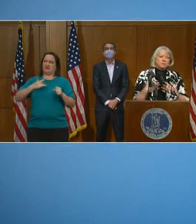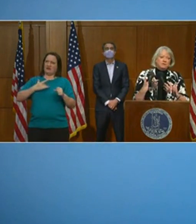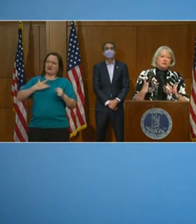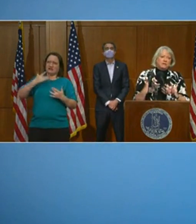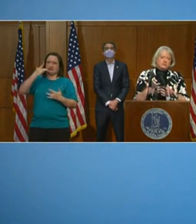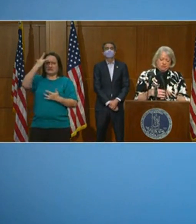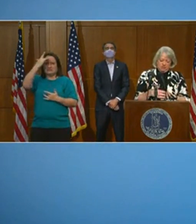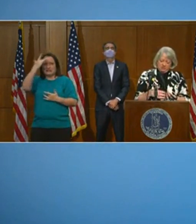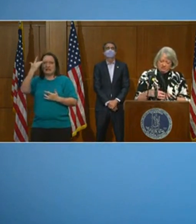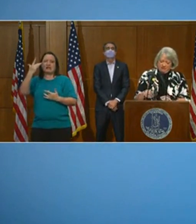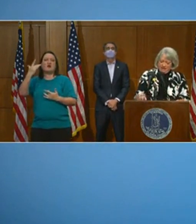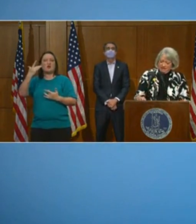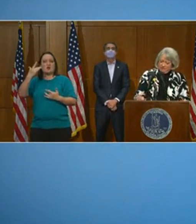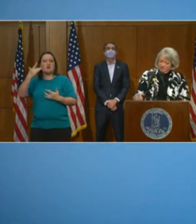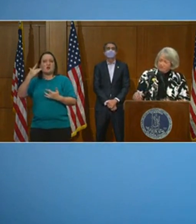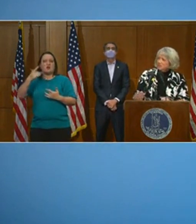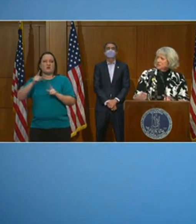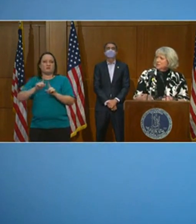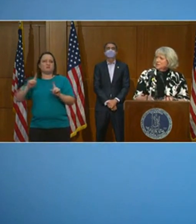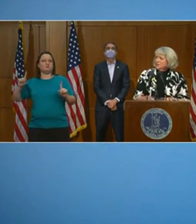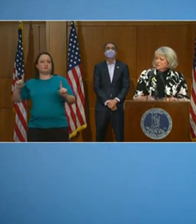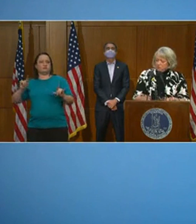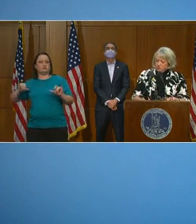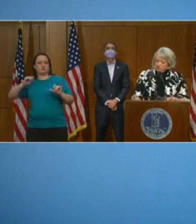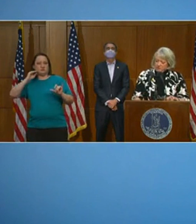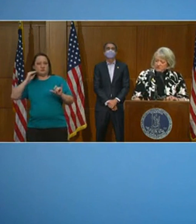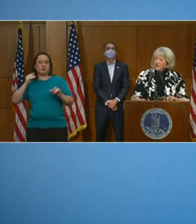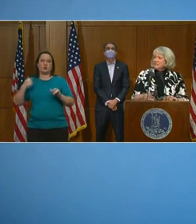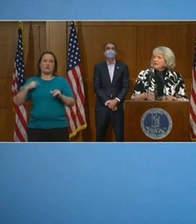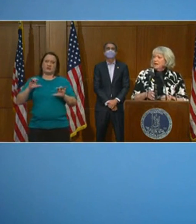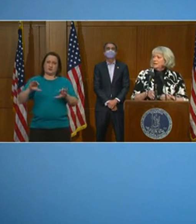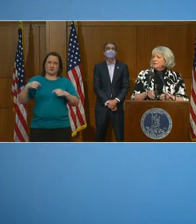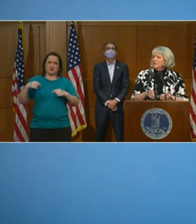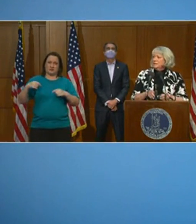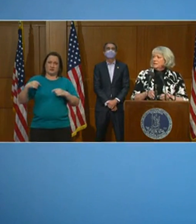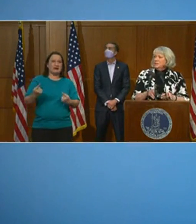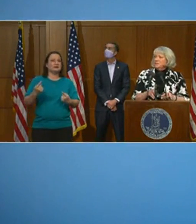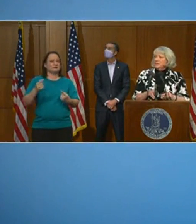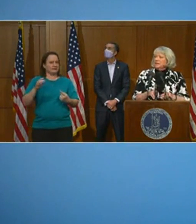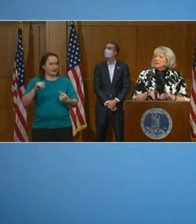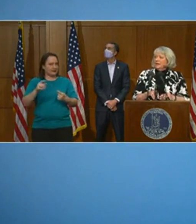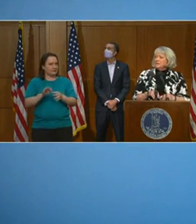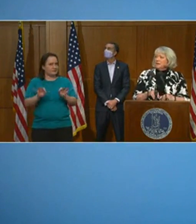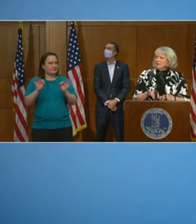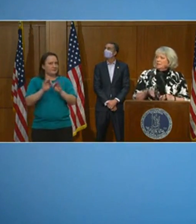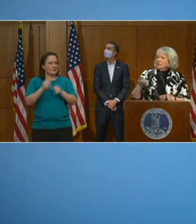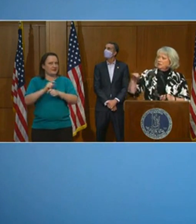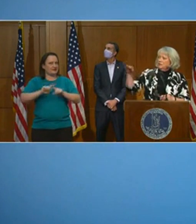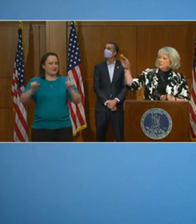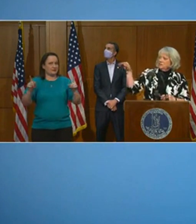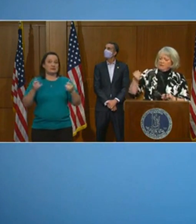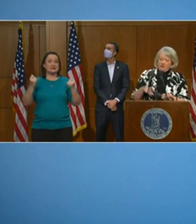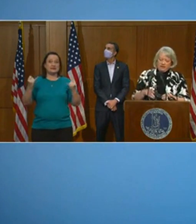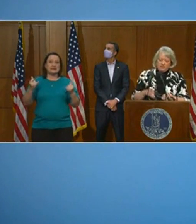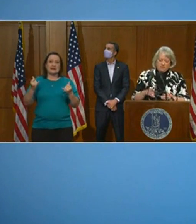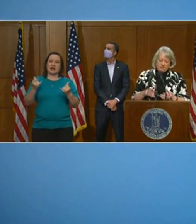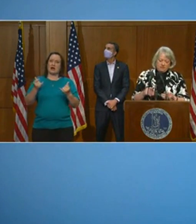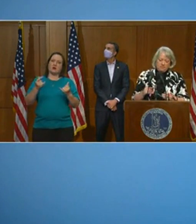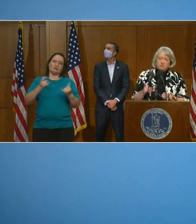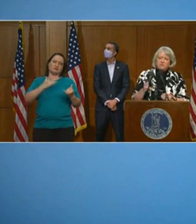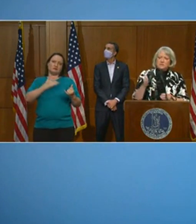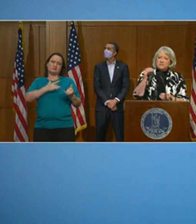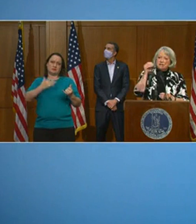things we've all done as Virginians that have made a difference. So we'll go to the next slide, which is that classic epi curve. And